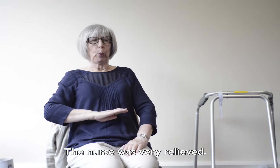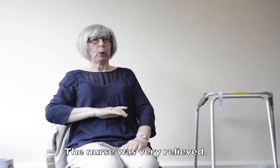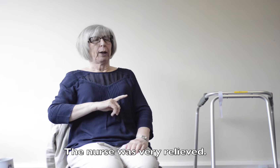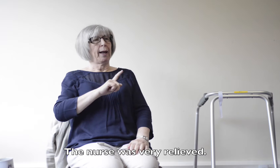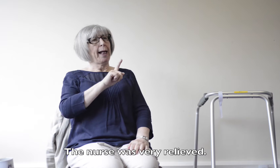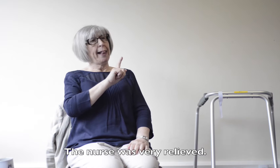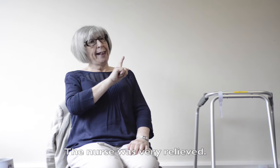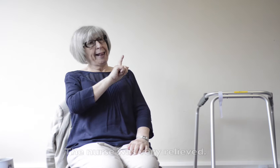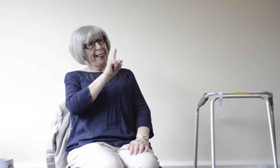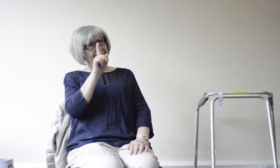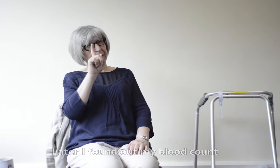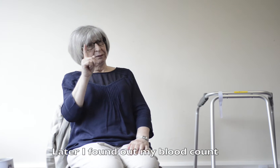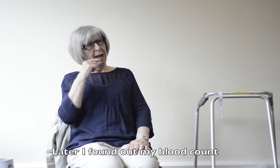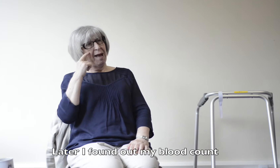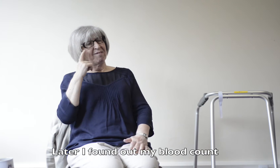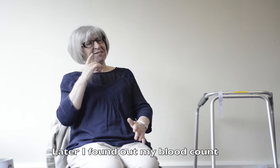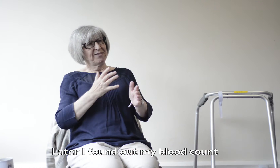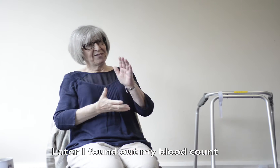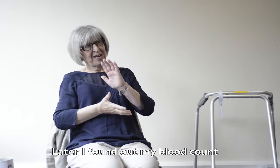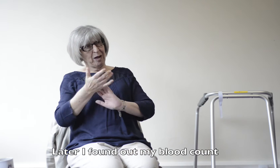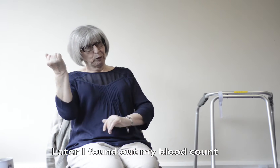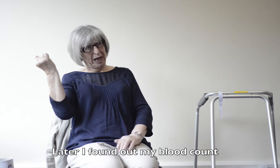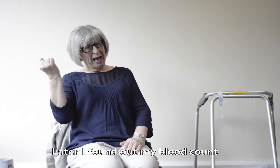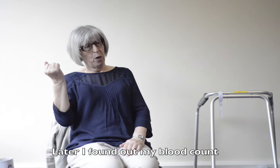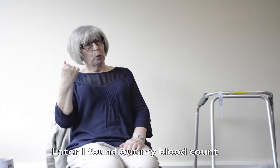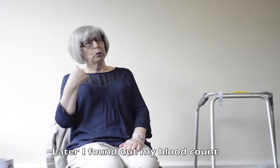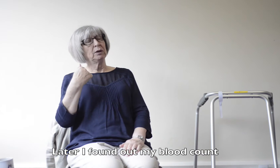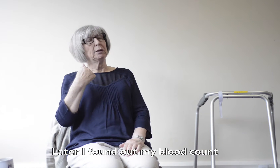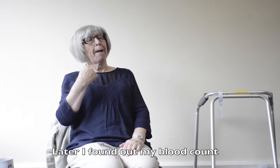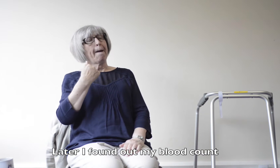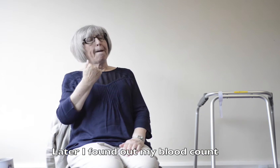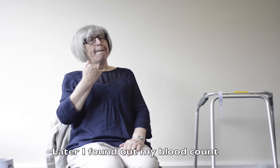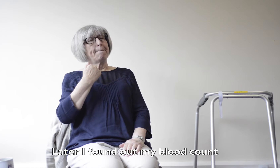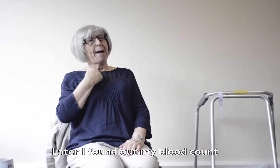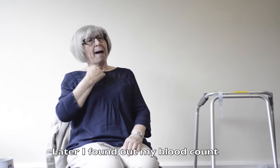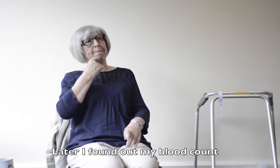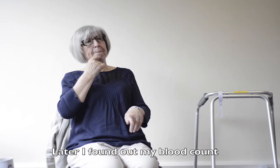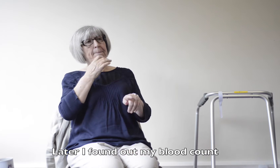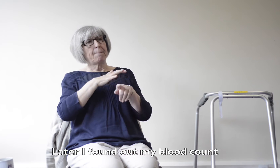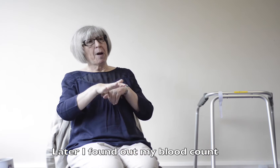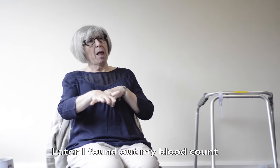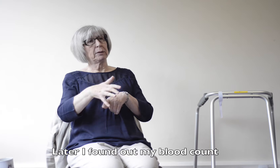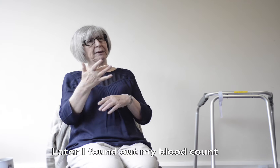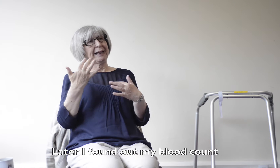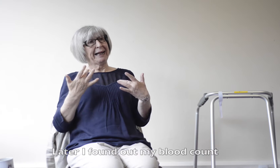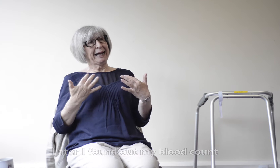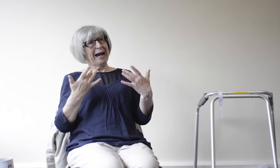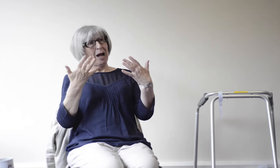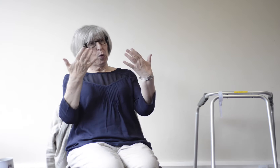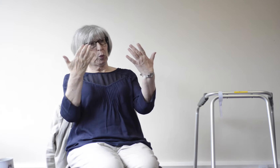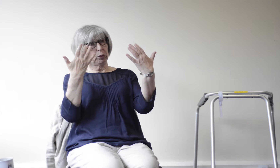later, I actually found out that my blood count was dangerously low.